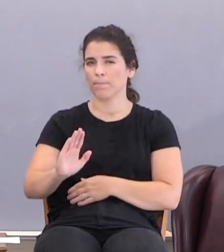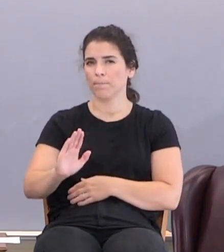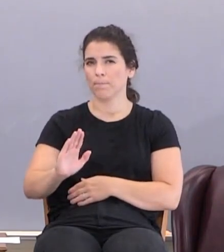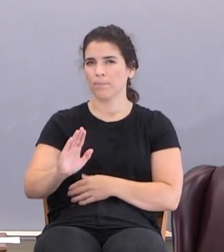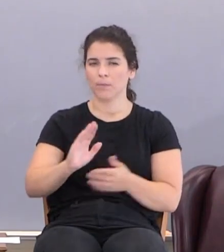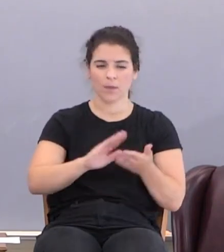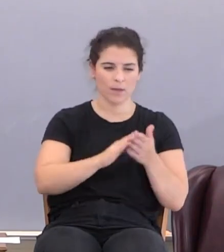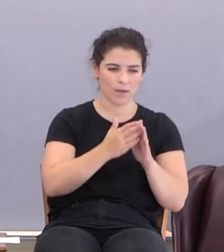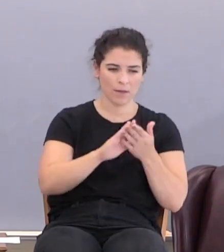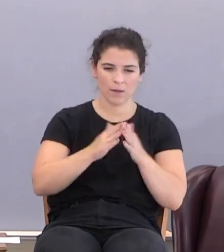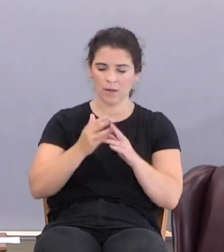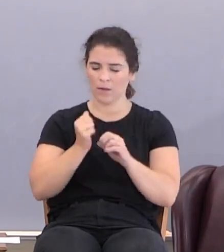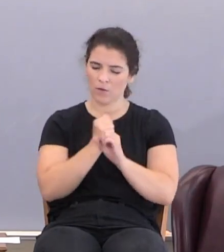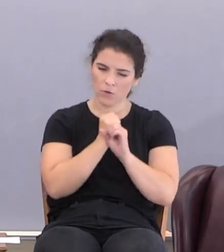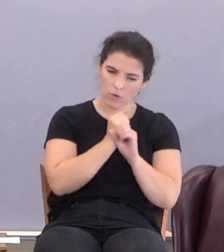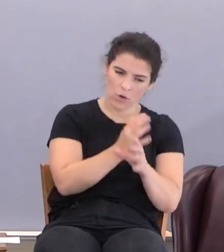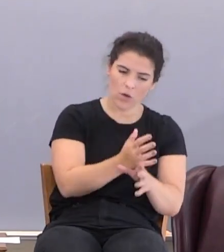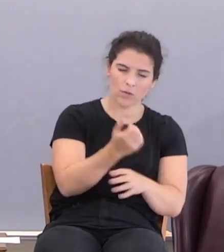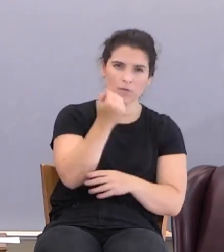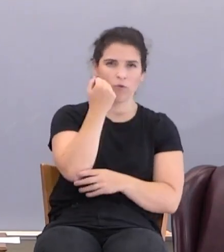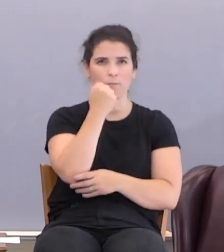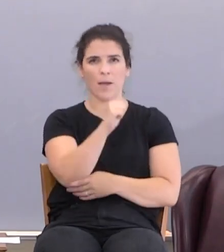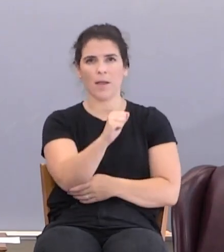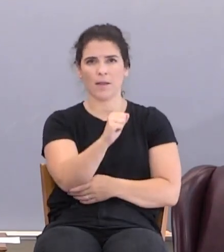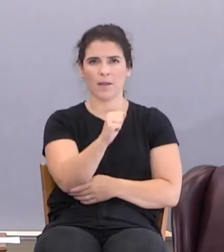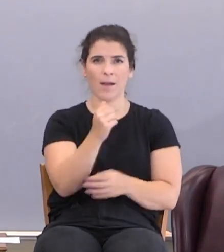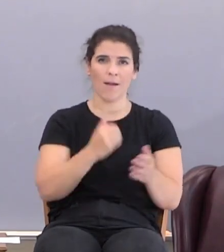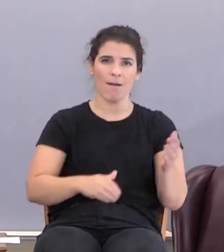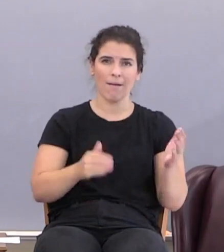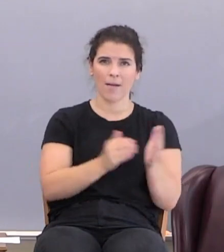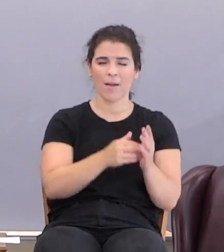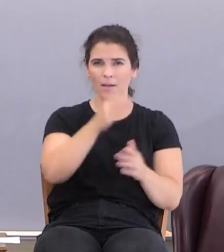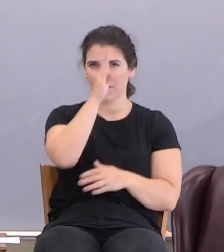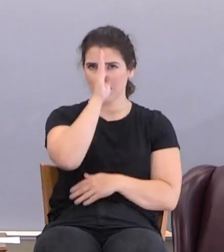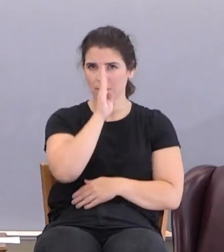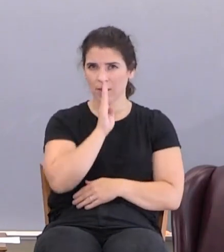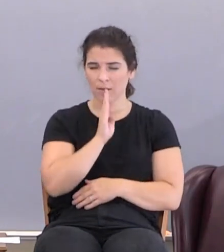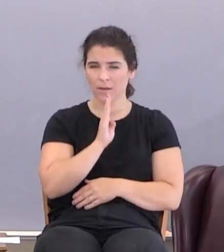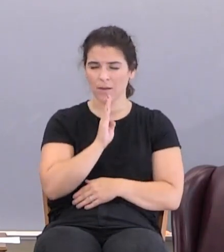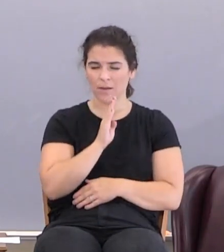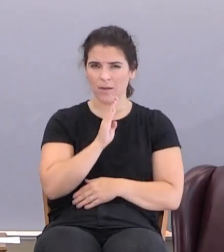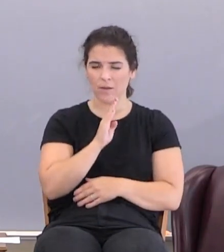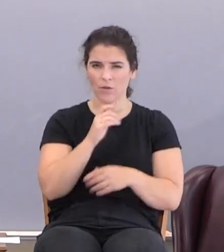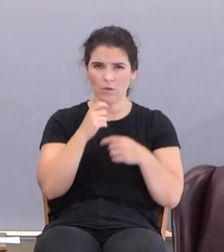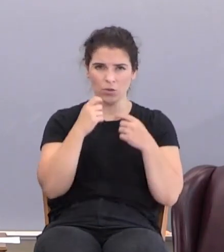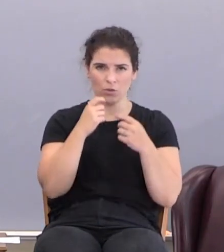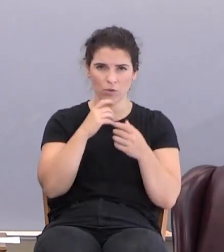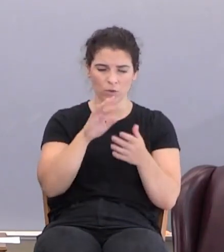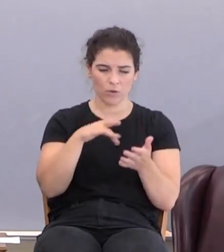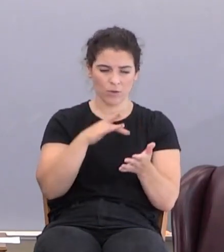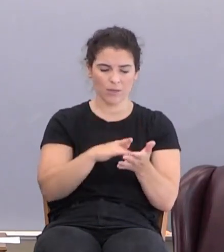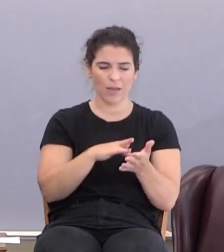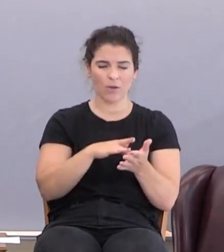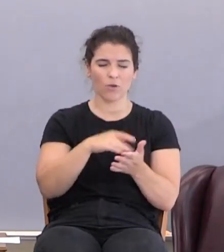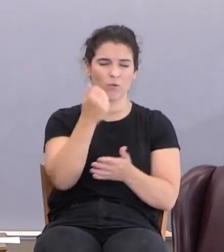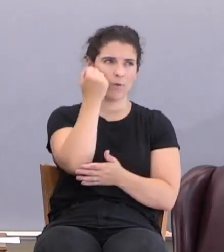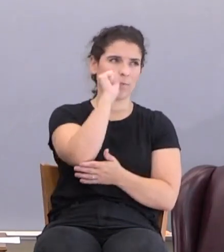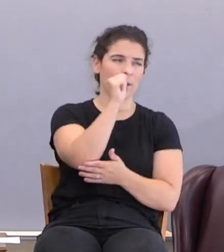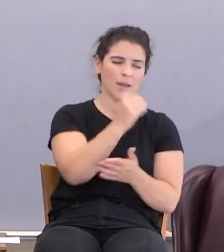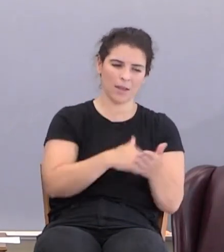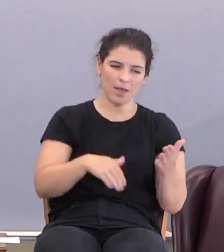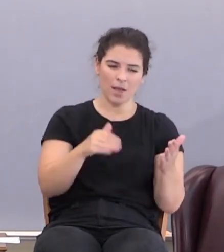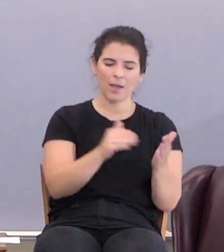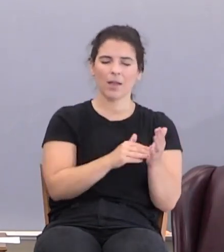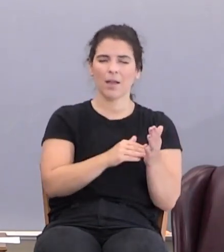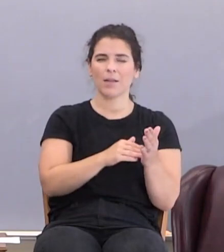Cities are the source of rebellion against God. They're the centers of rebellion against God. They're